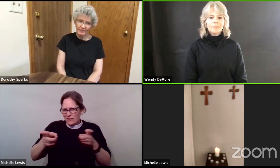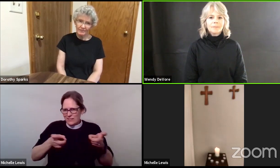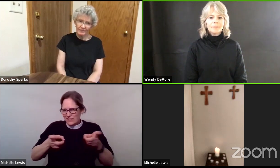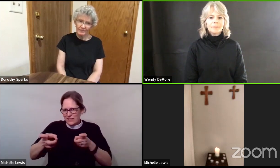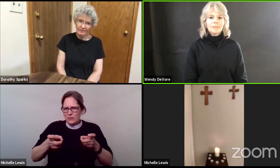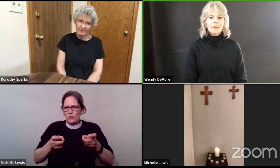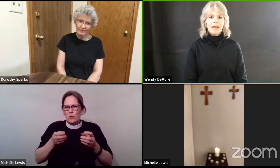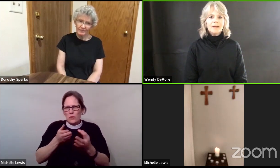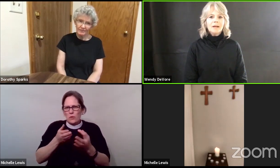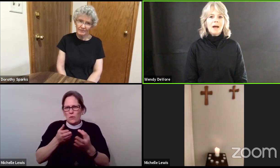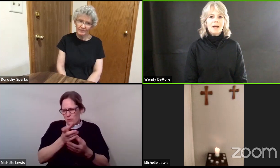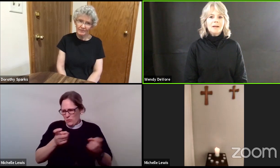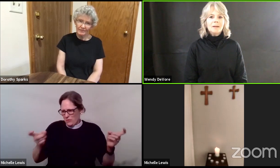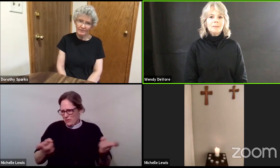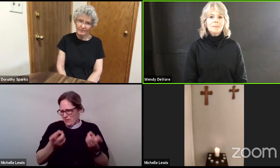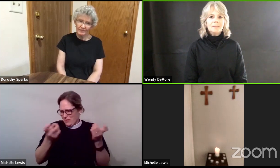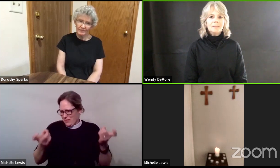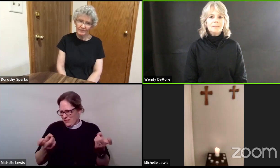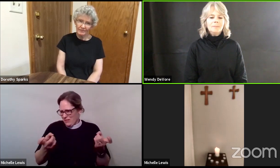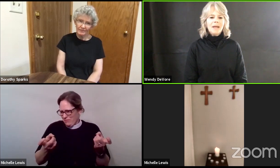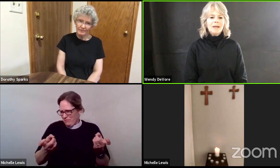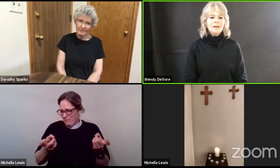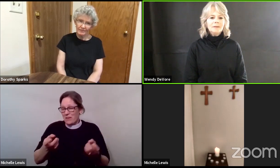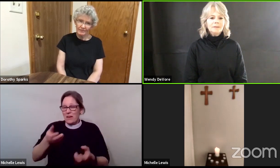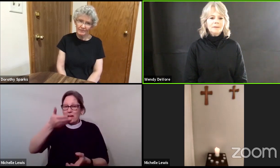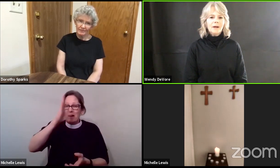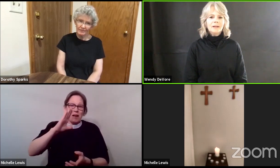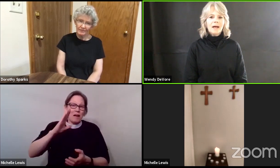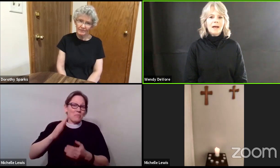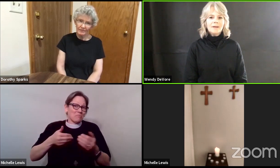And God made us alive.